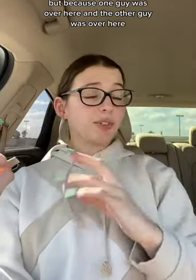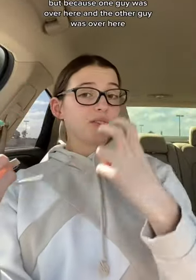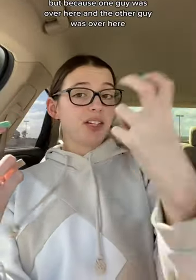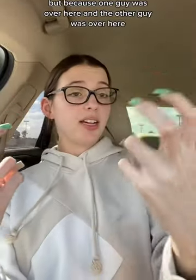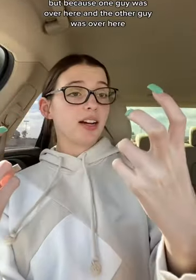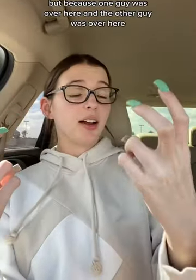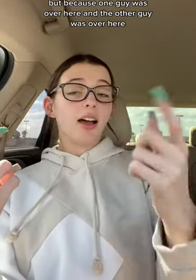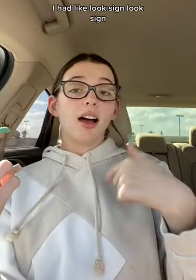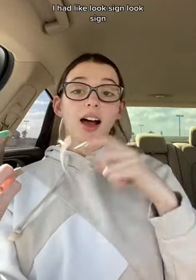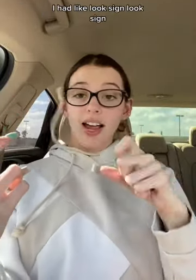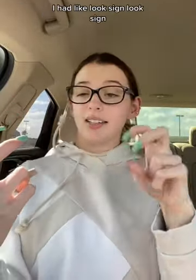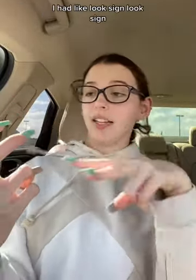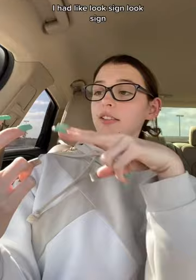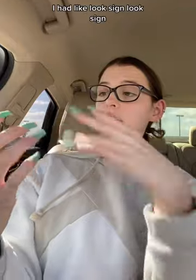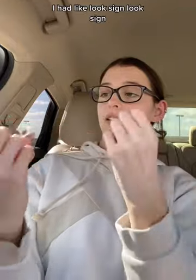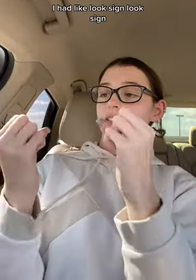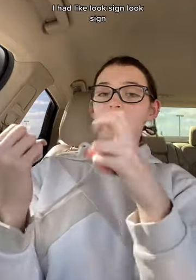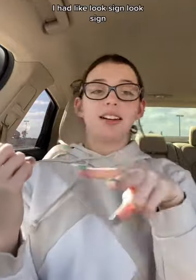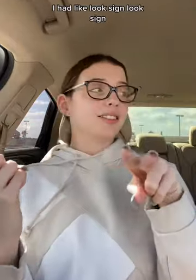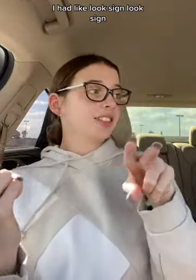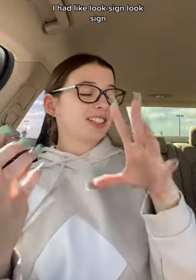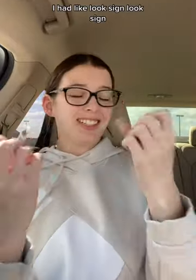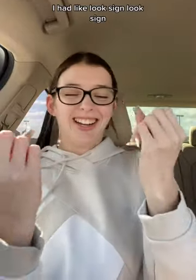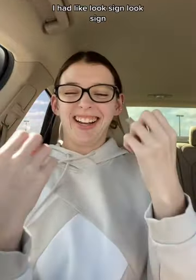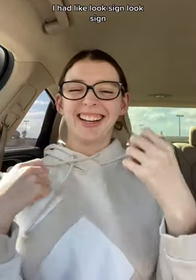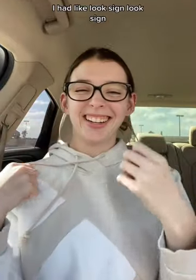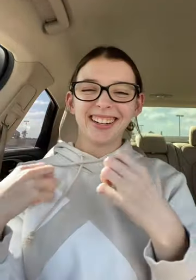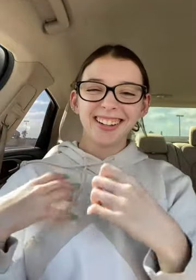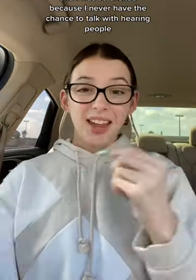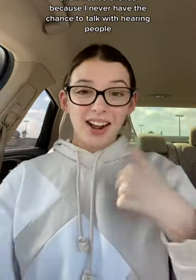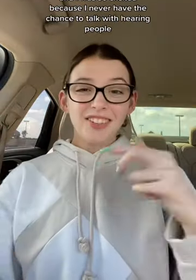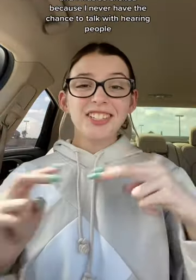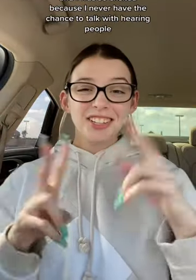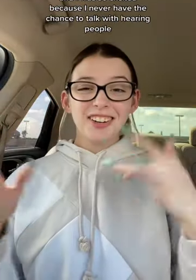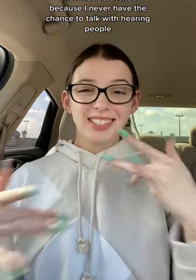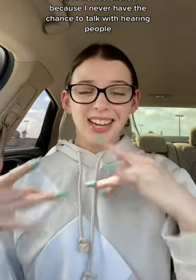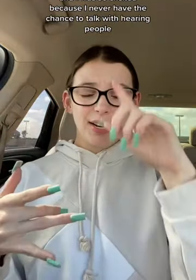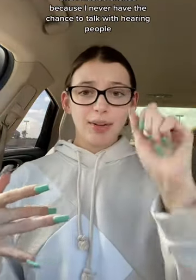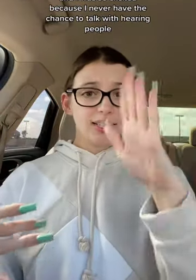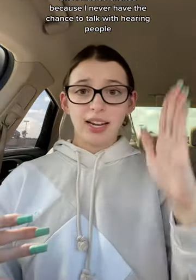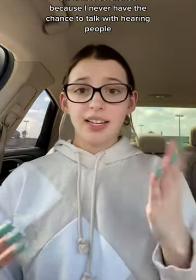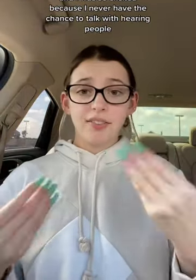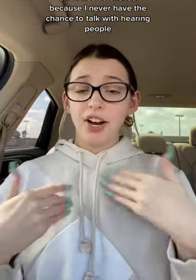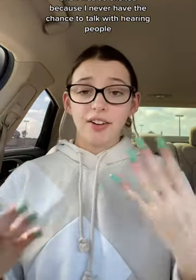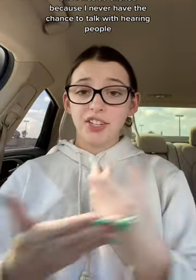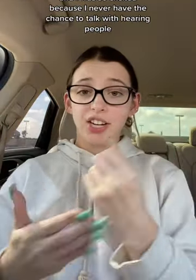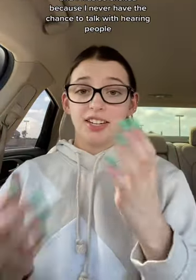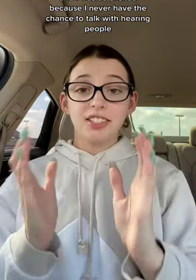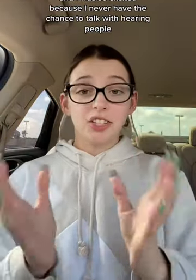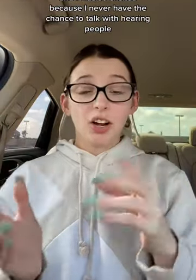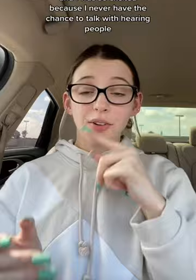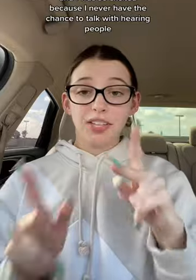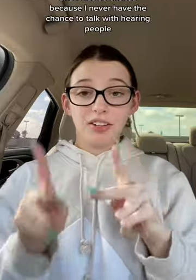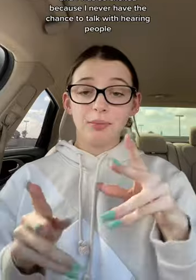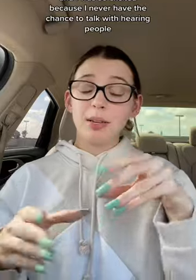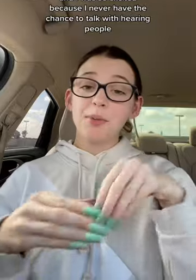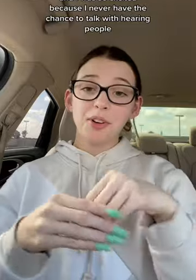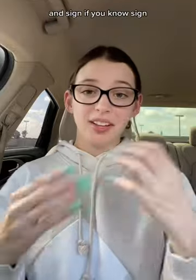over here I had like look sign look sign and I was so excited because I never have the chance to talk with hearing people in